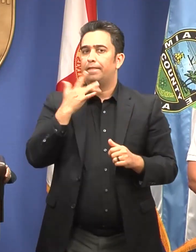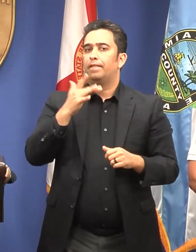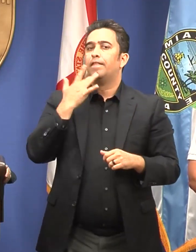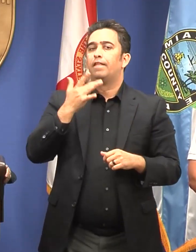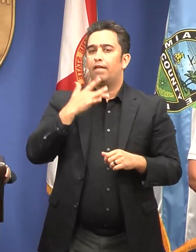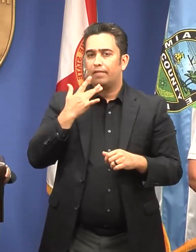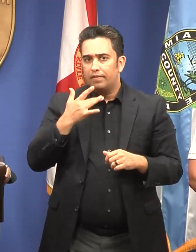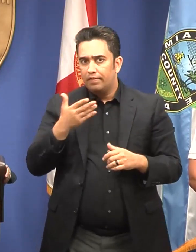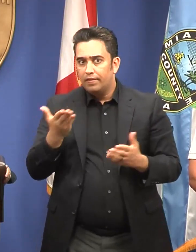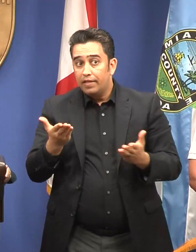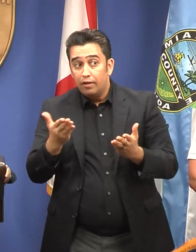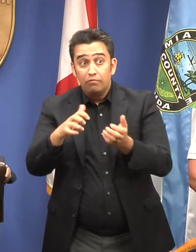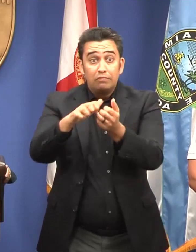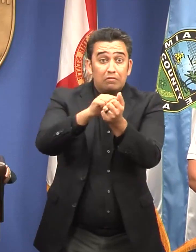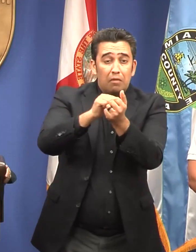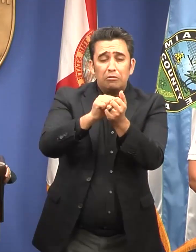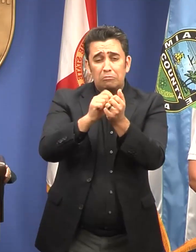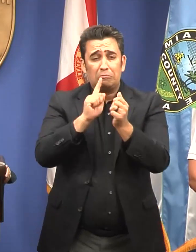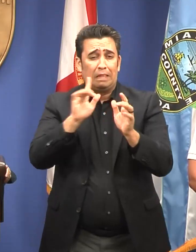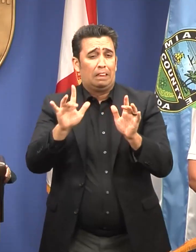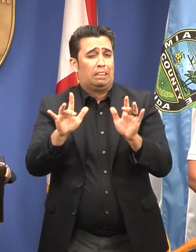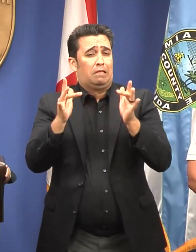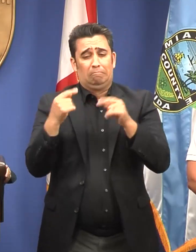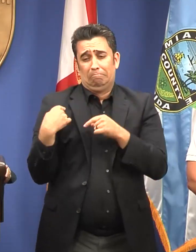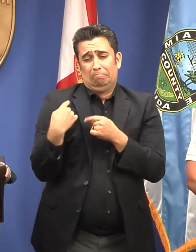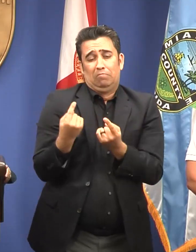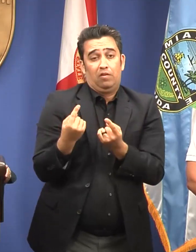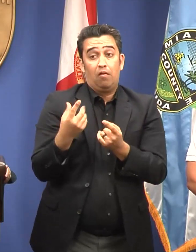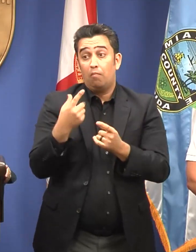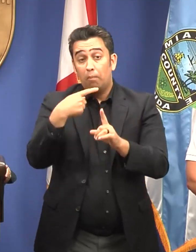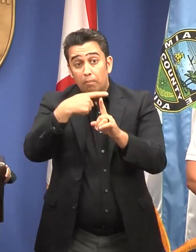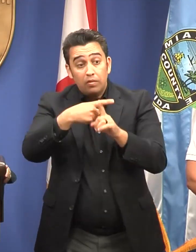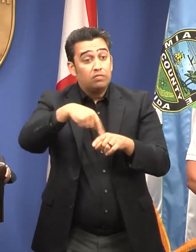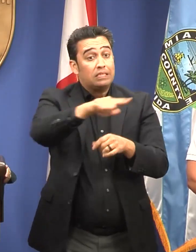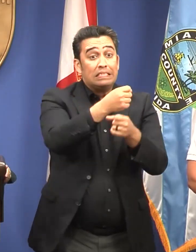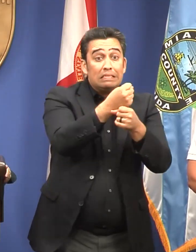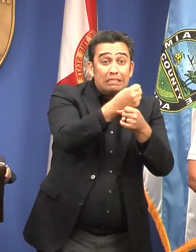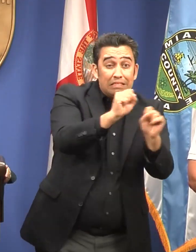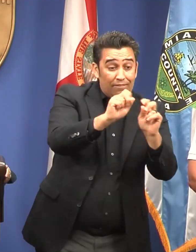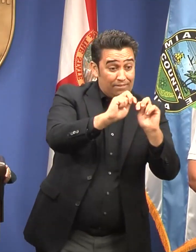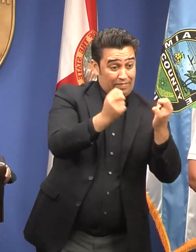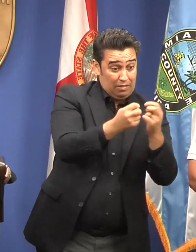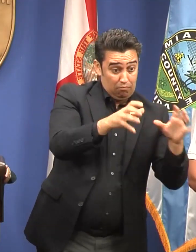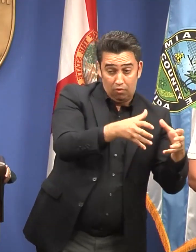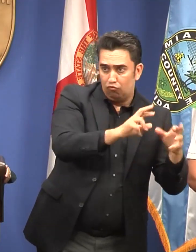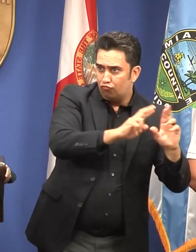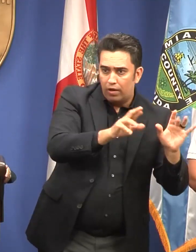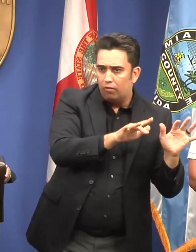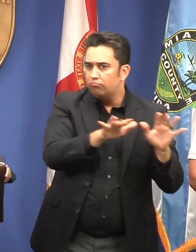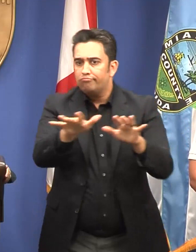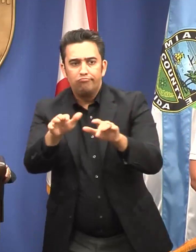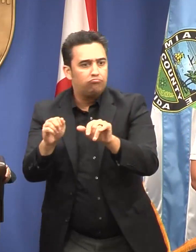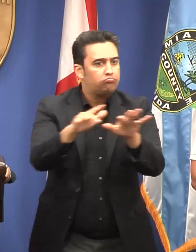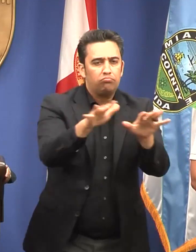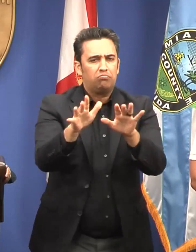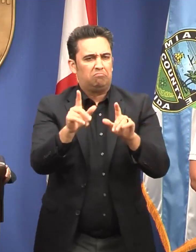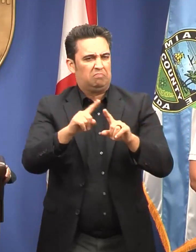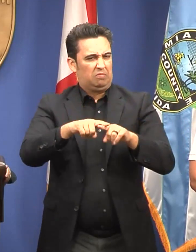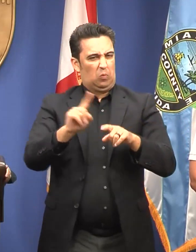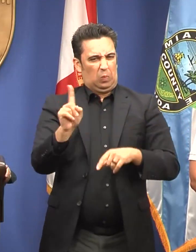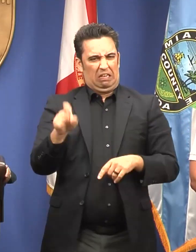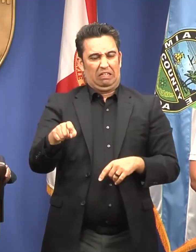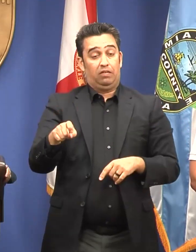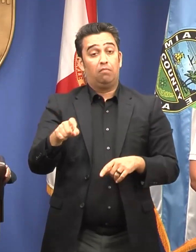have seen limited damage from the storm, and our public safety teams are ready to respond across the county. But we continue to encourage